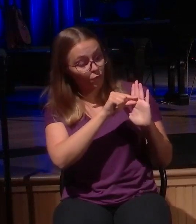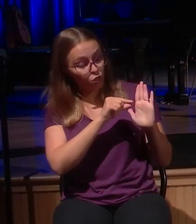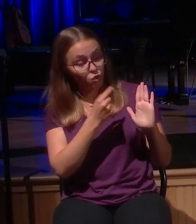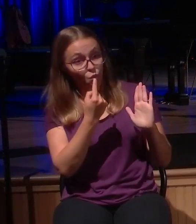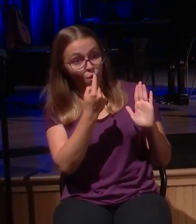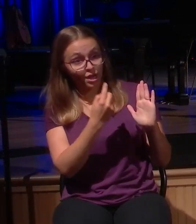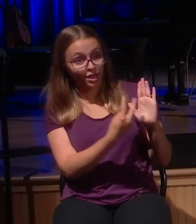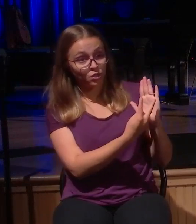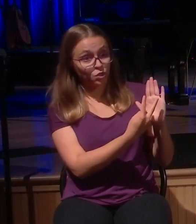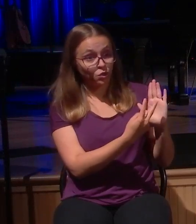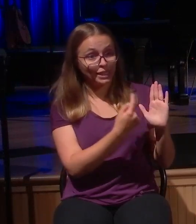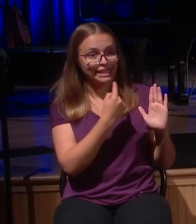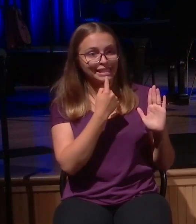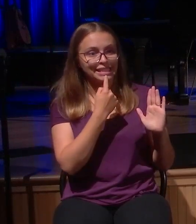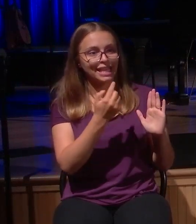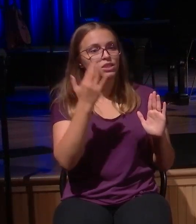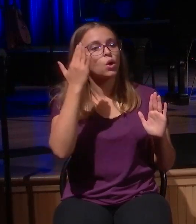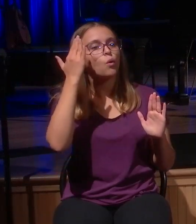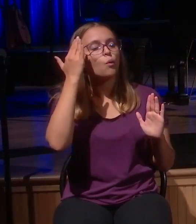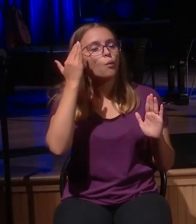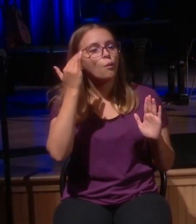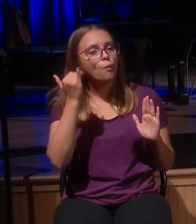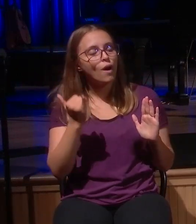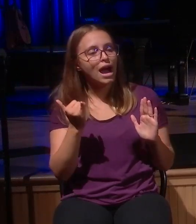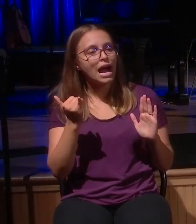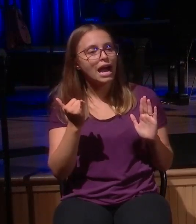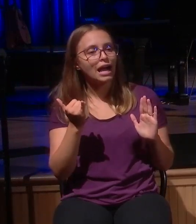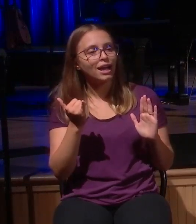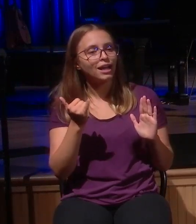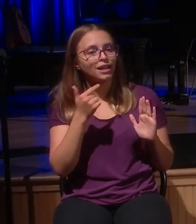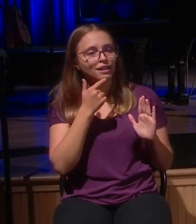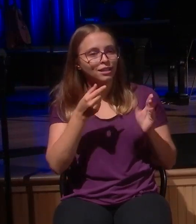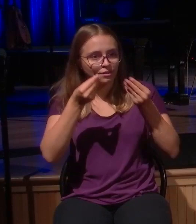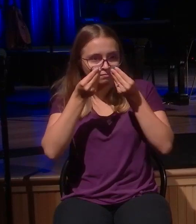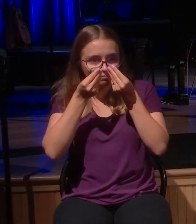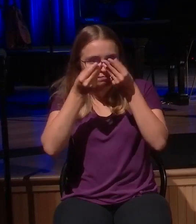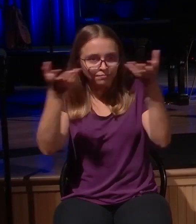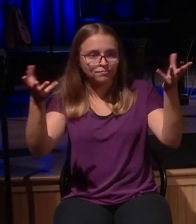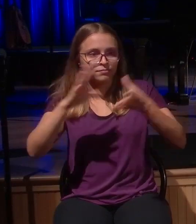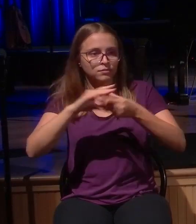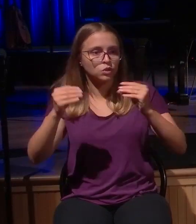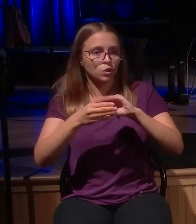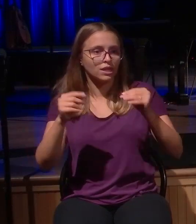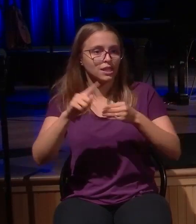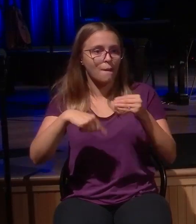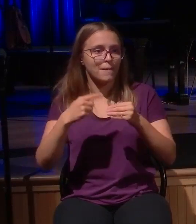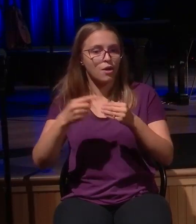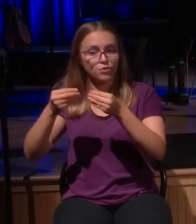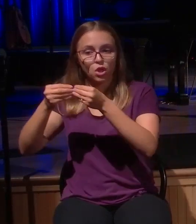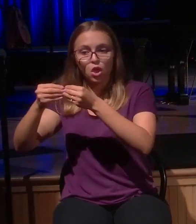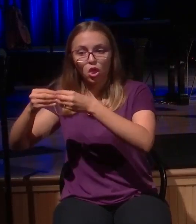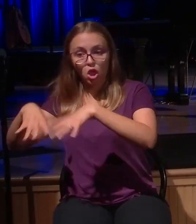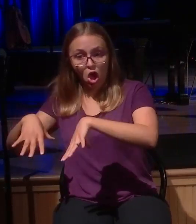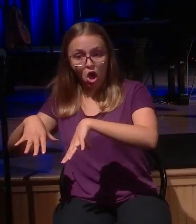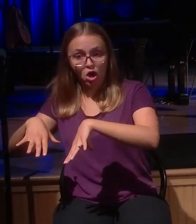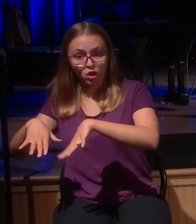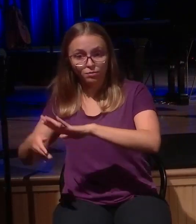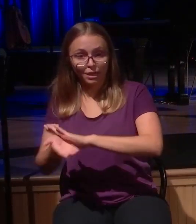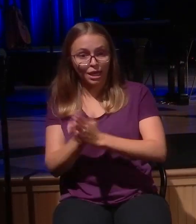for why Jesus would tell stories about the lost becoming found. Take a look with me. It says this. Now, the tax collectors